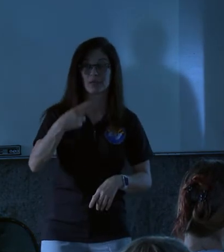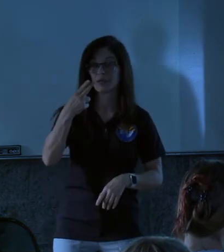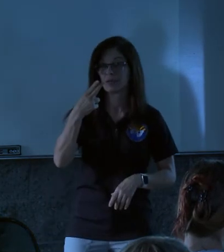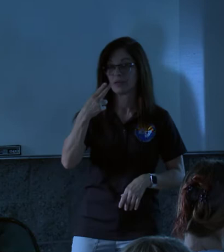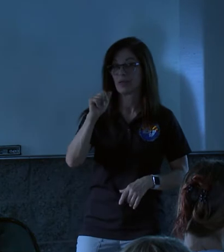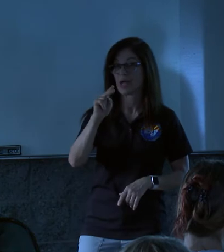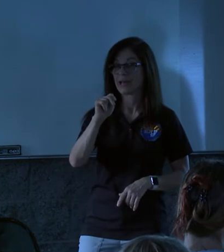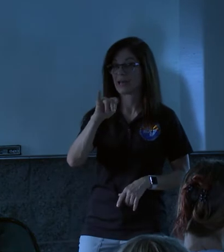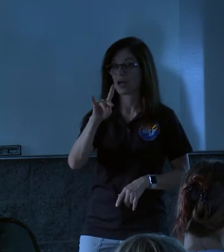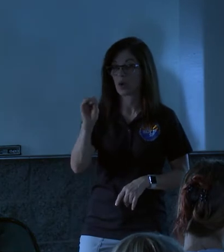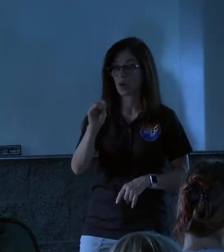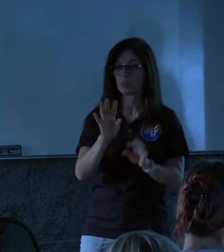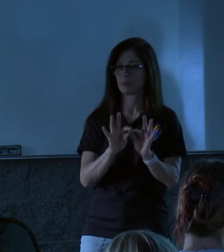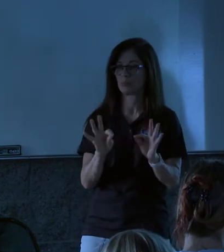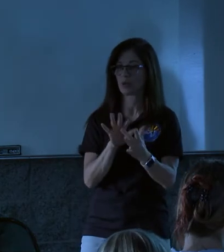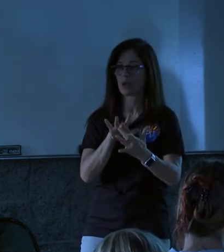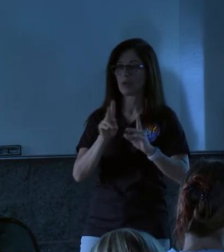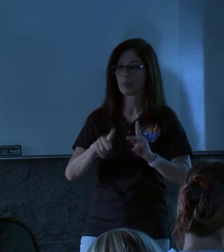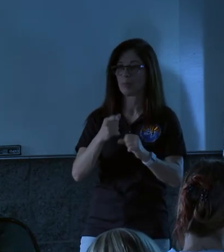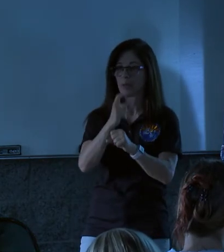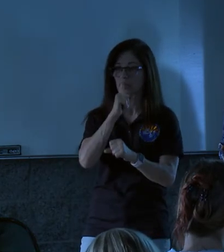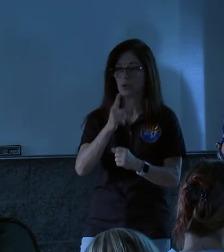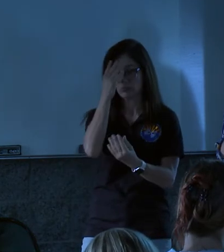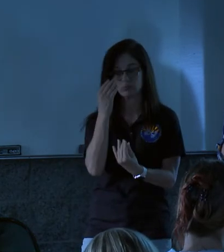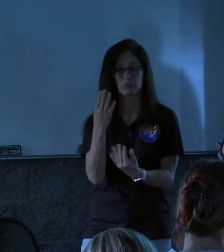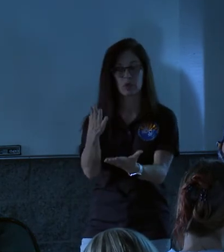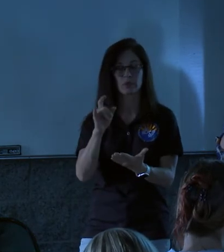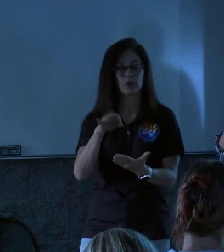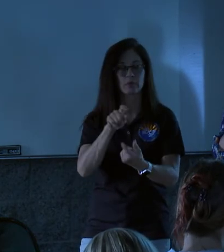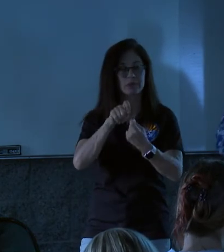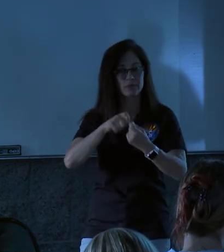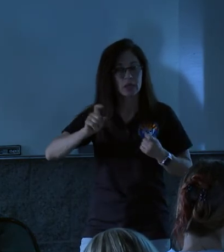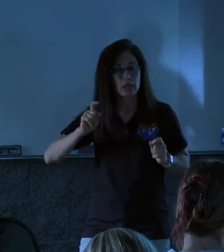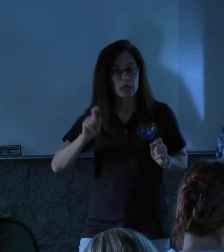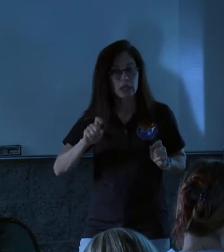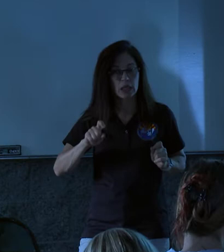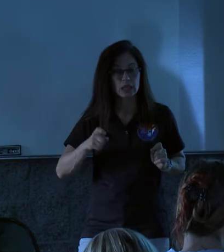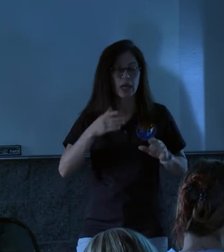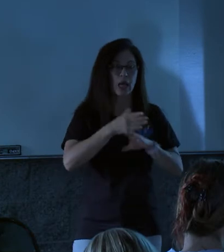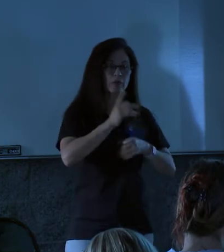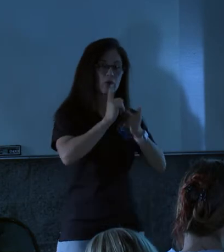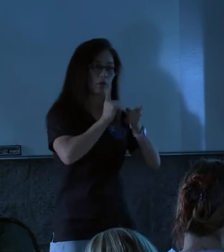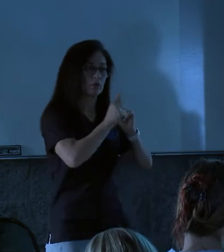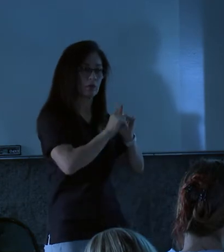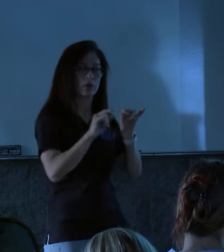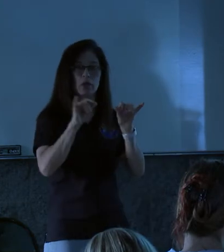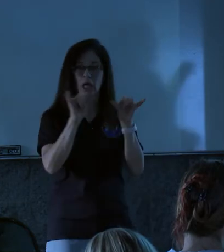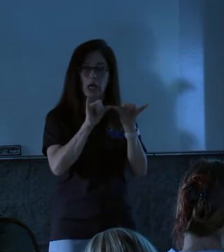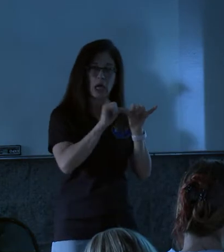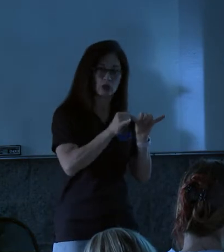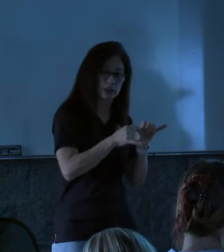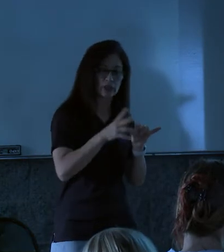really important contact person. Please be sure to let her know if you have specific needs after you talk with the engineers and